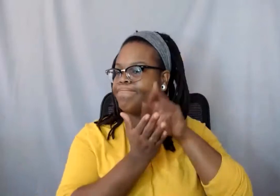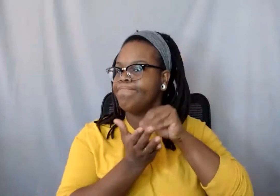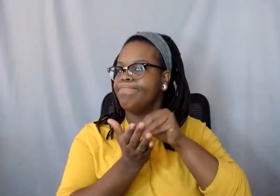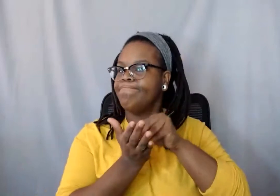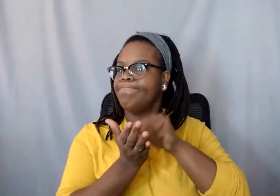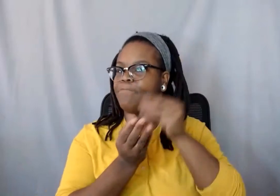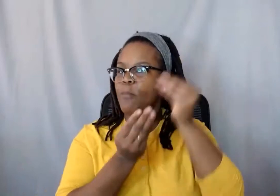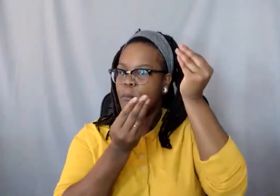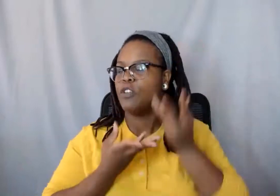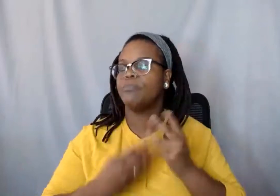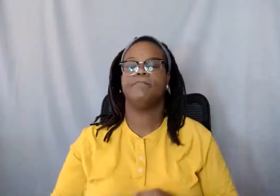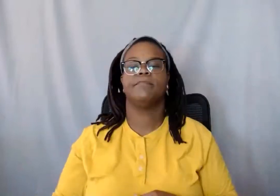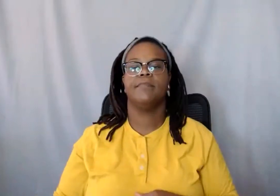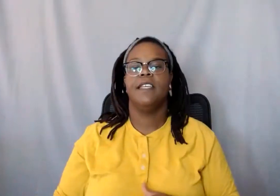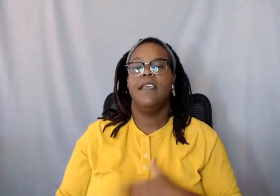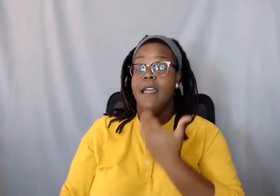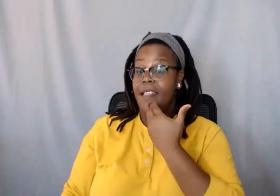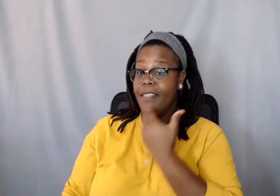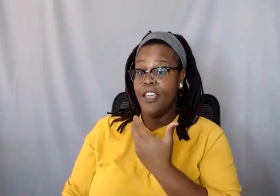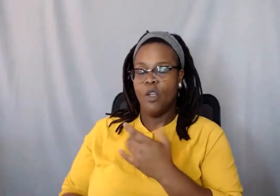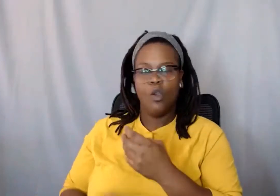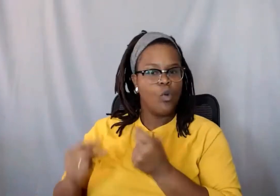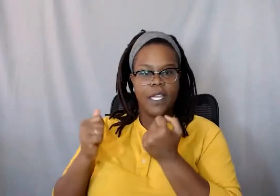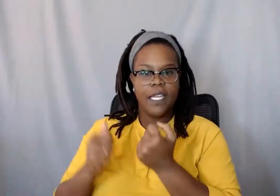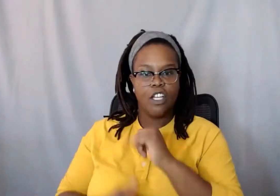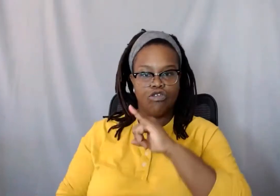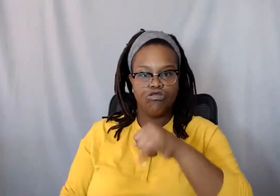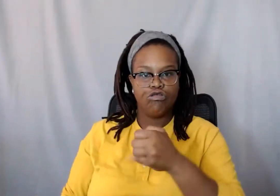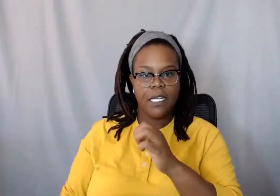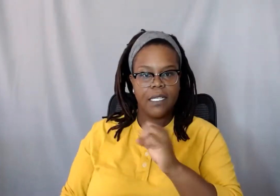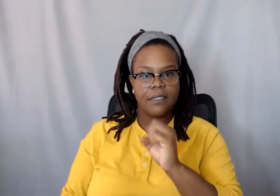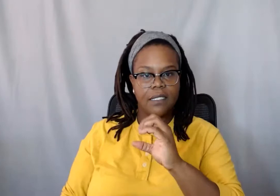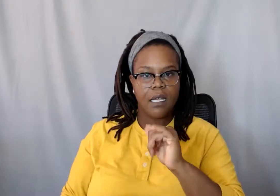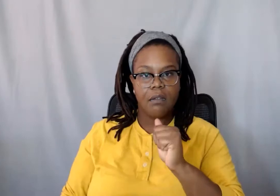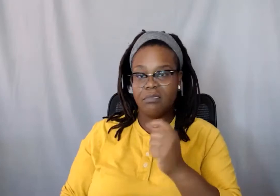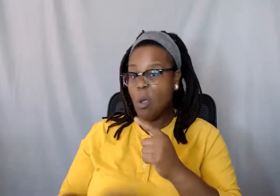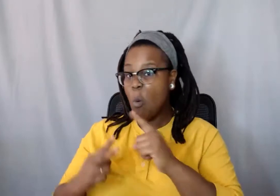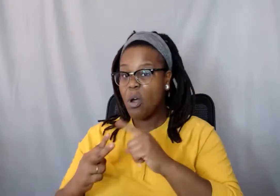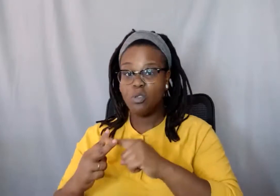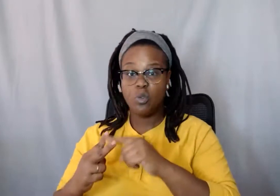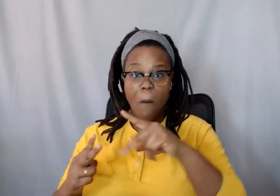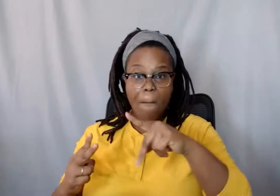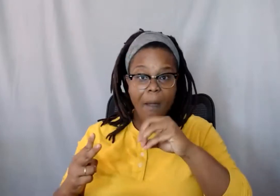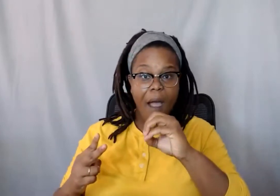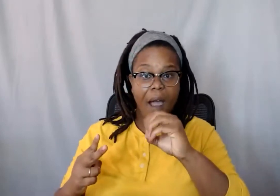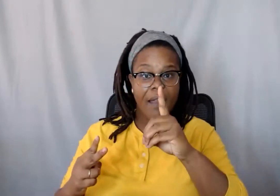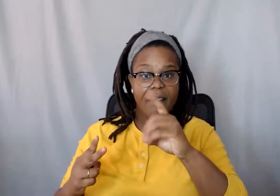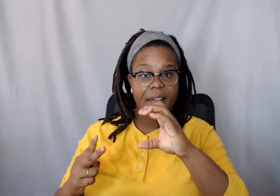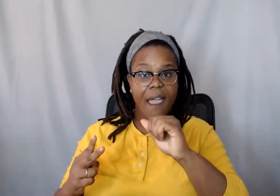Thank you. Just quickly, Jessica, is there, is there, you know, one or two podcasts that you listen to pretty regularly